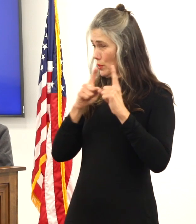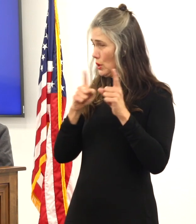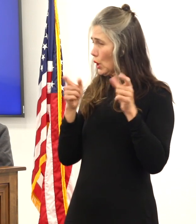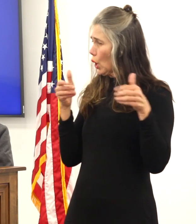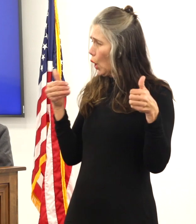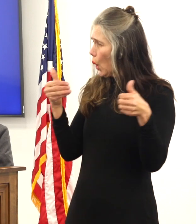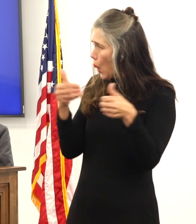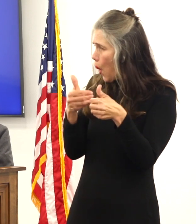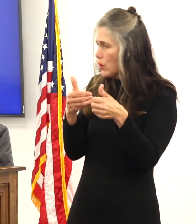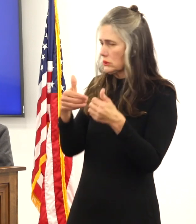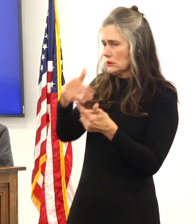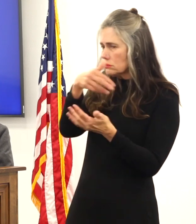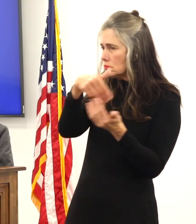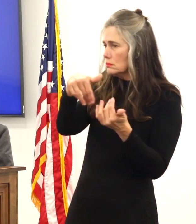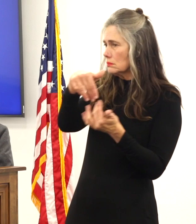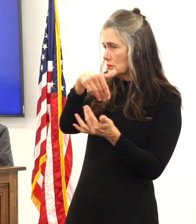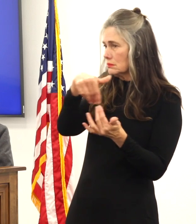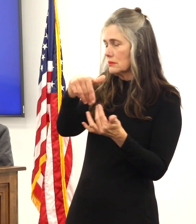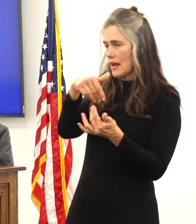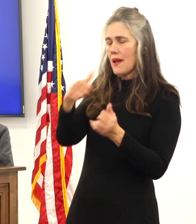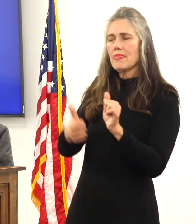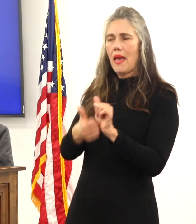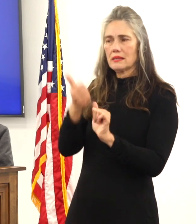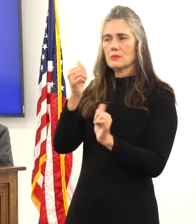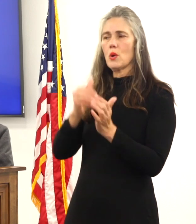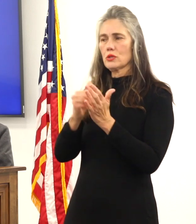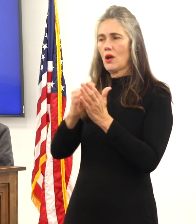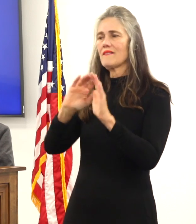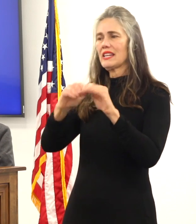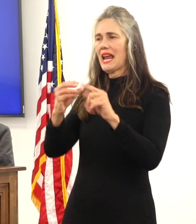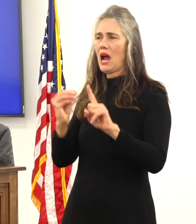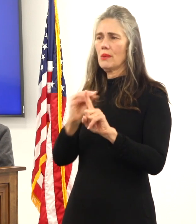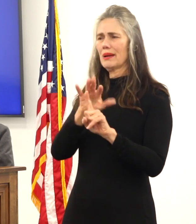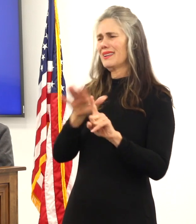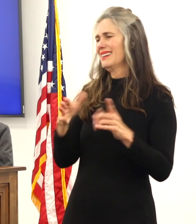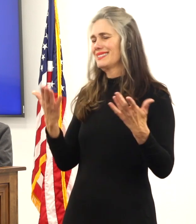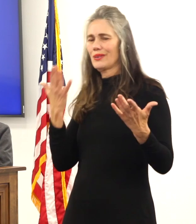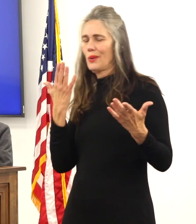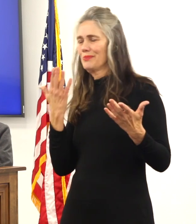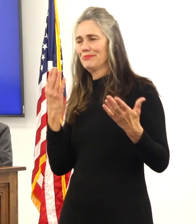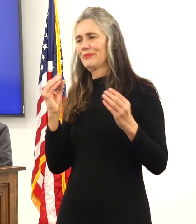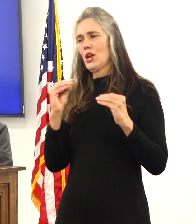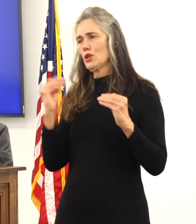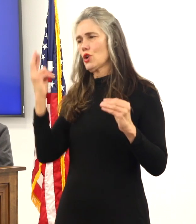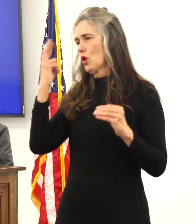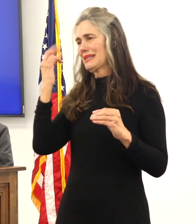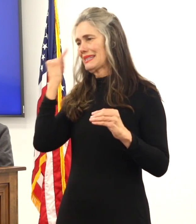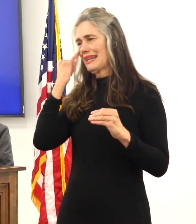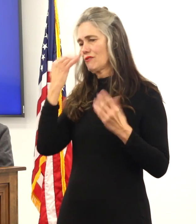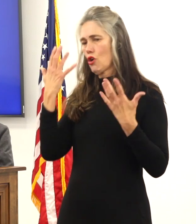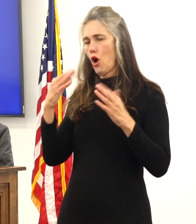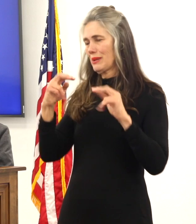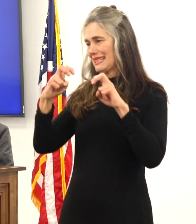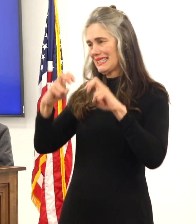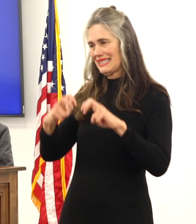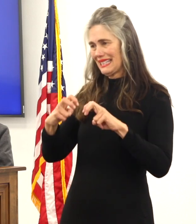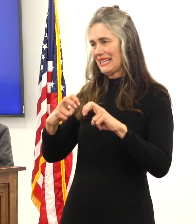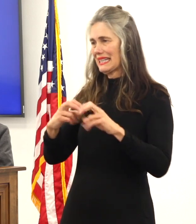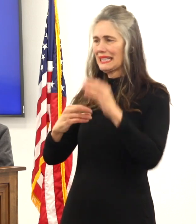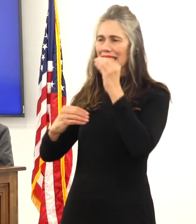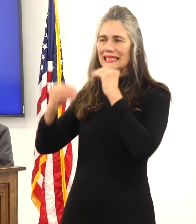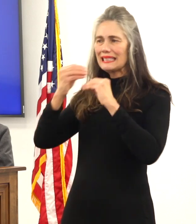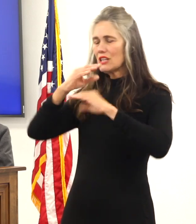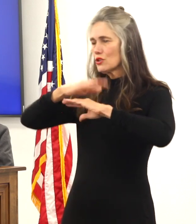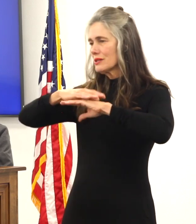closest settings and therefore it doesn't make sense that if you're sitting around a dinner table in close